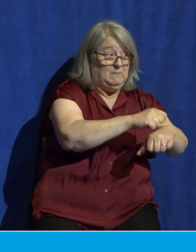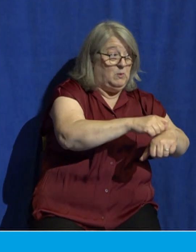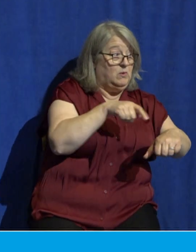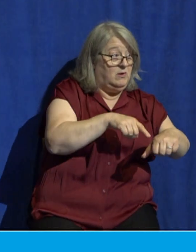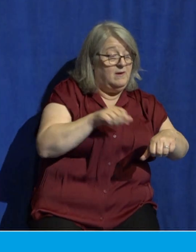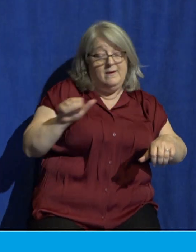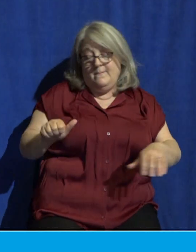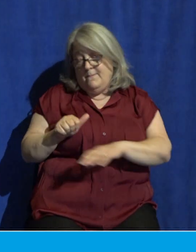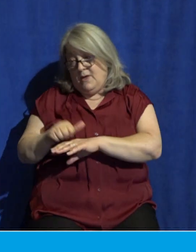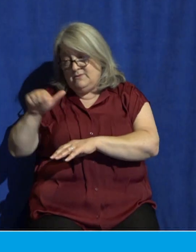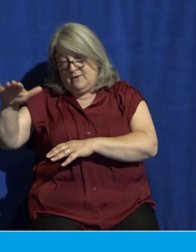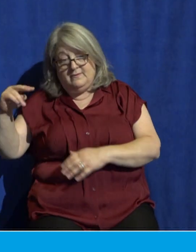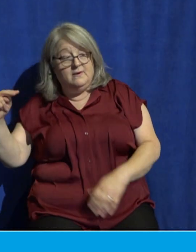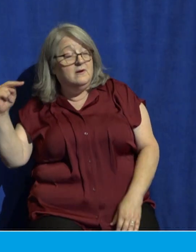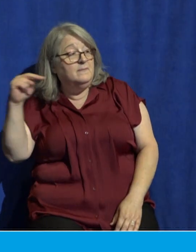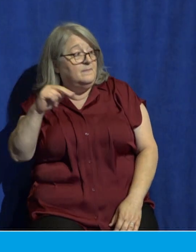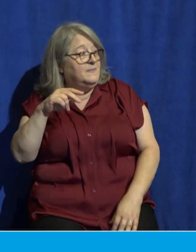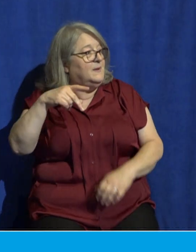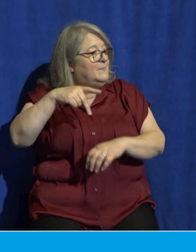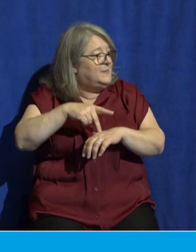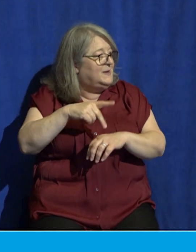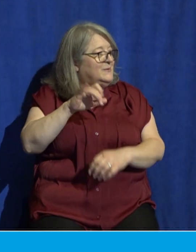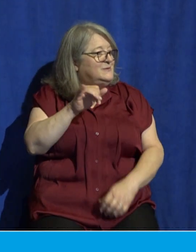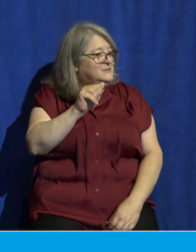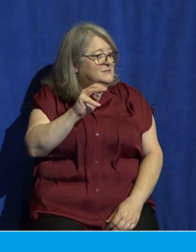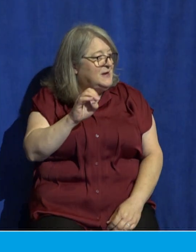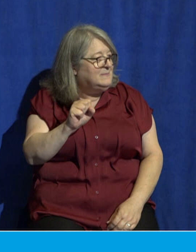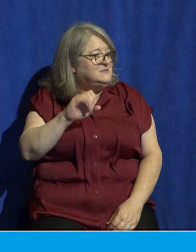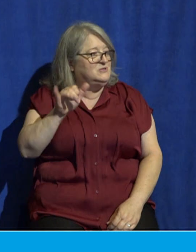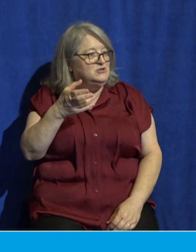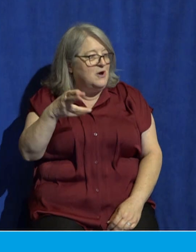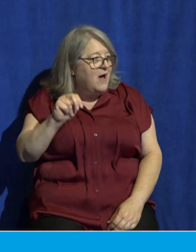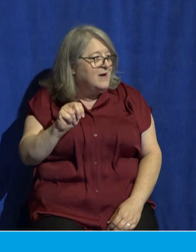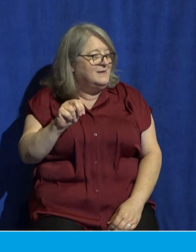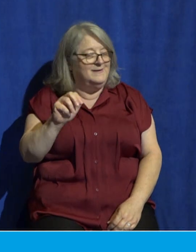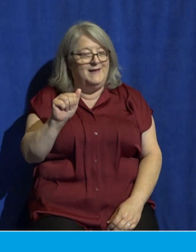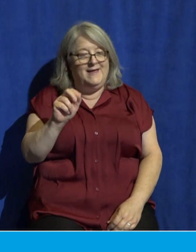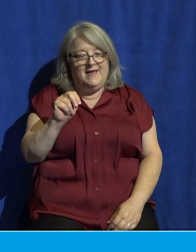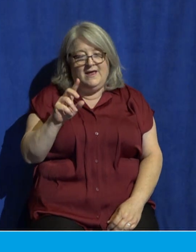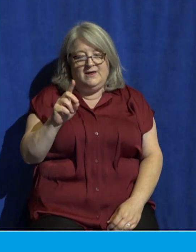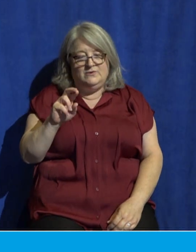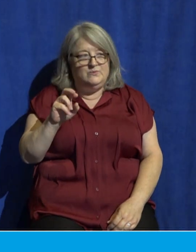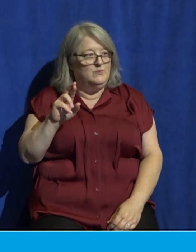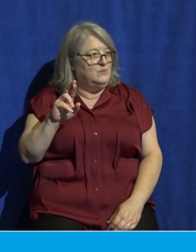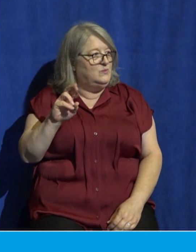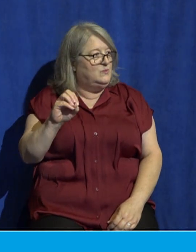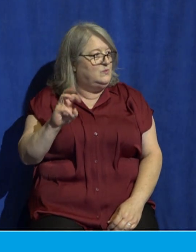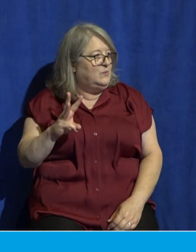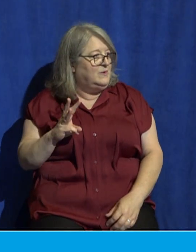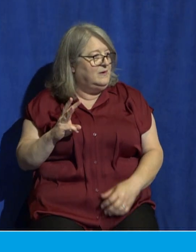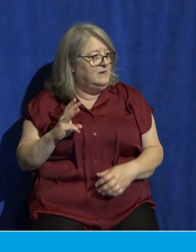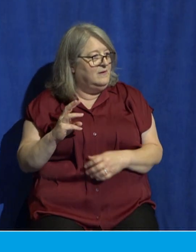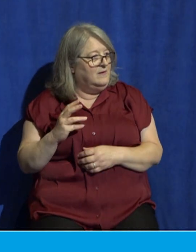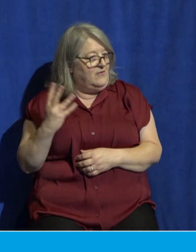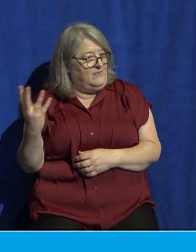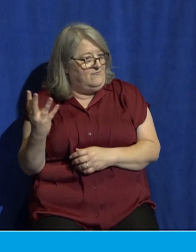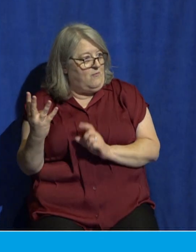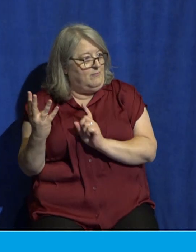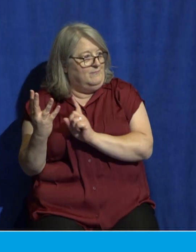and James and John and Andrew ask him privately. They're like, Jesus, can we run this back? Tell